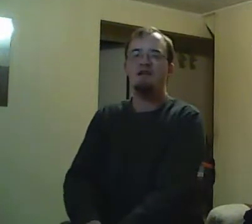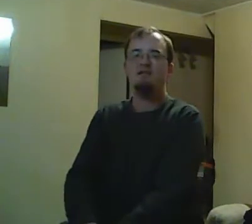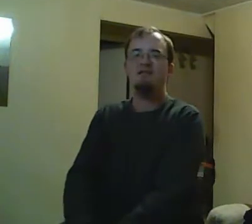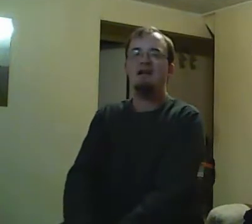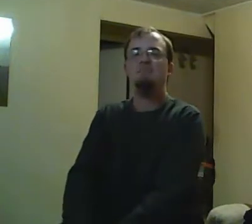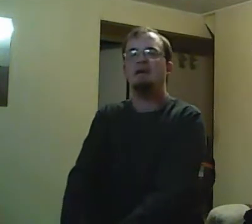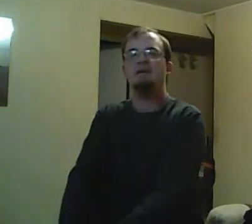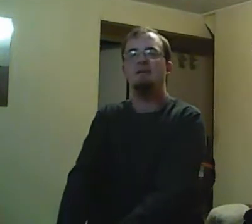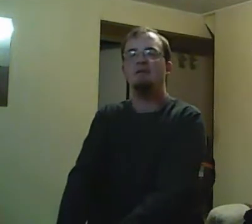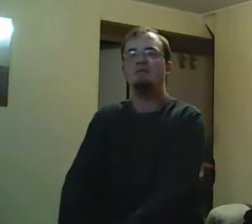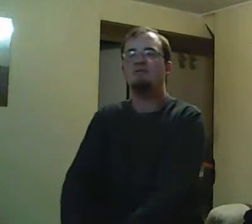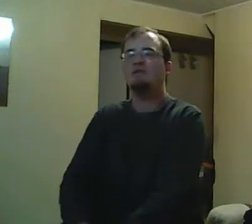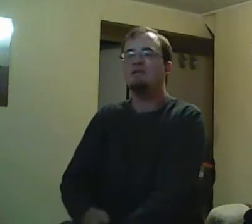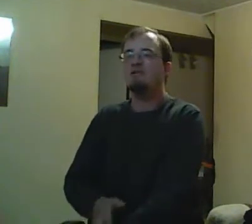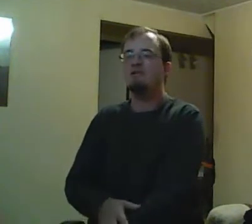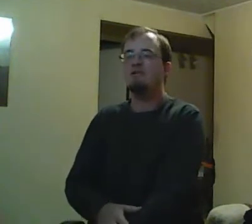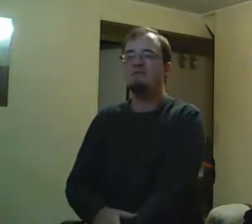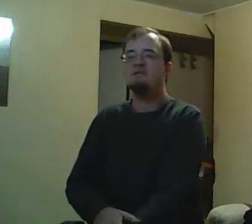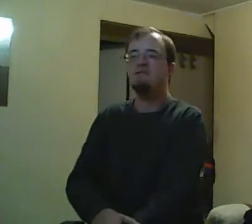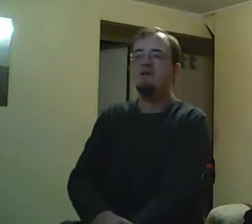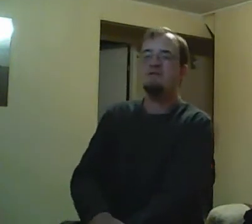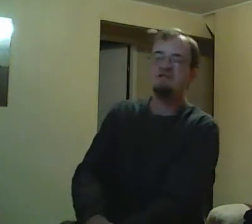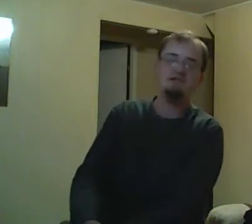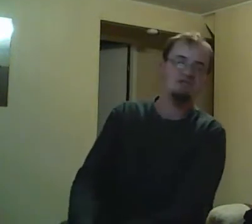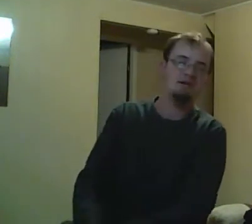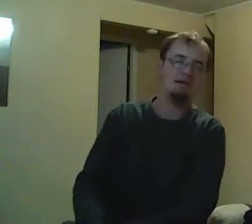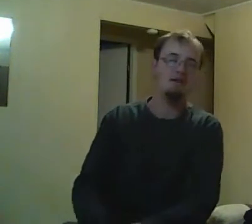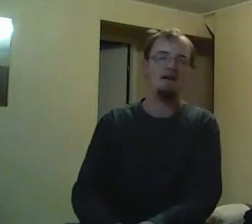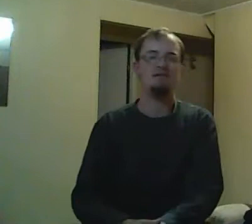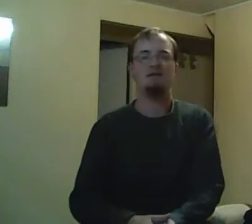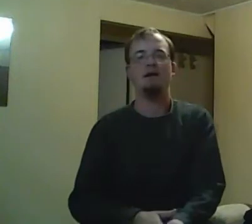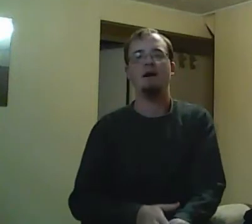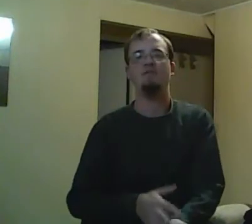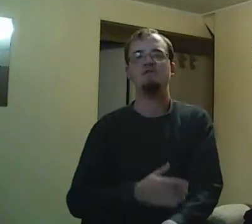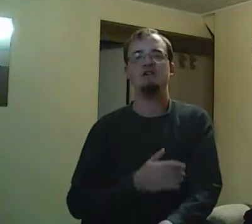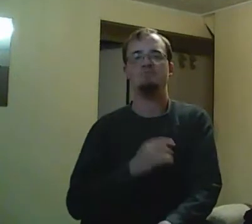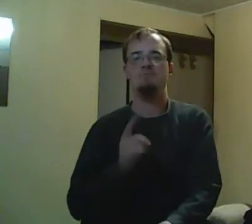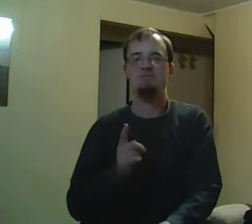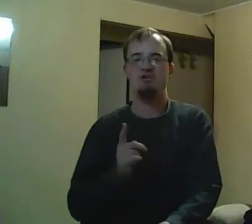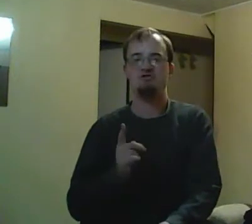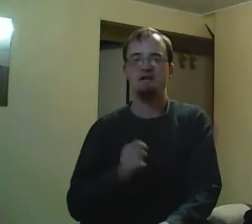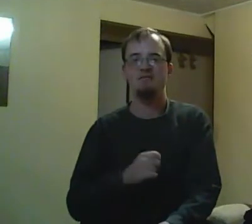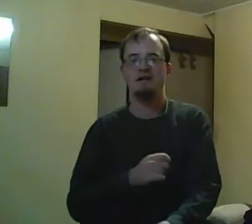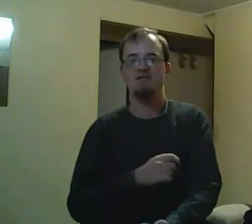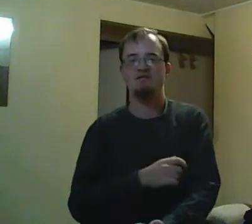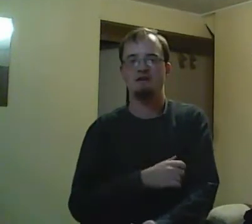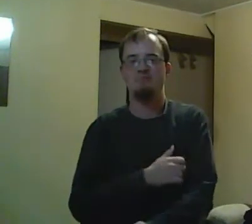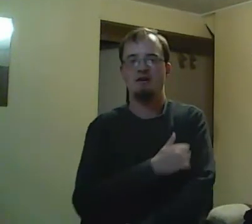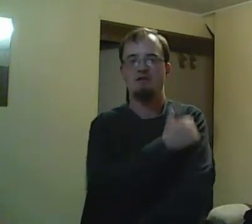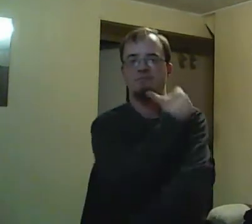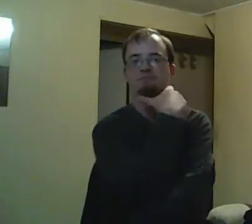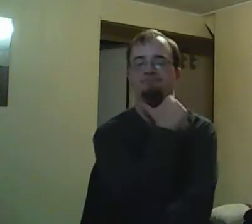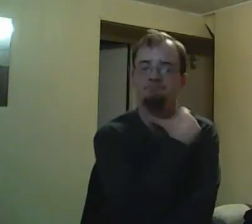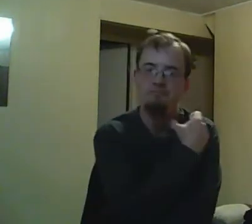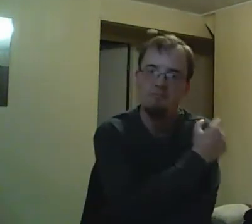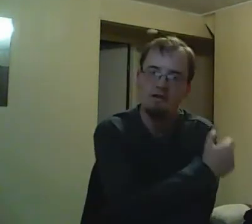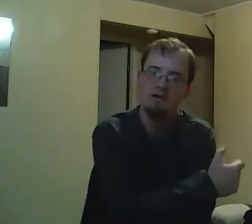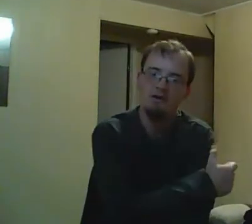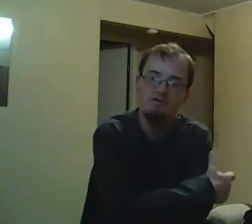about Rick's parents. Because Rick's parents could have the right to sue him in a civil trial. But I think Radich probably didn't